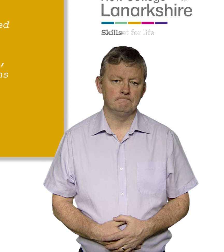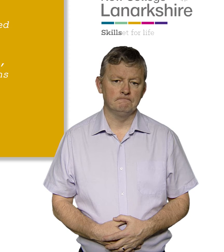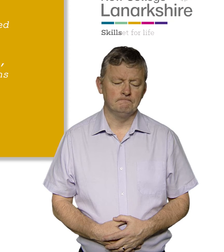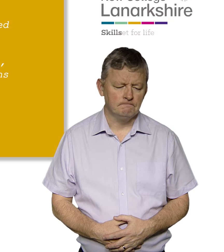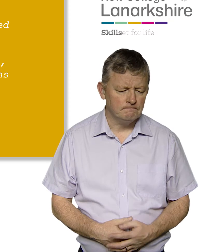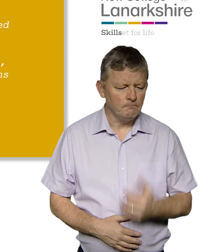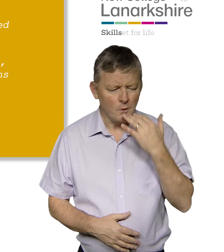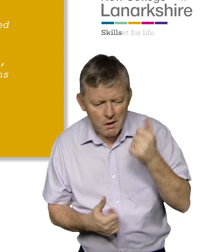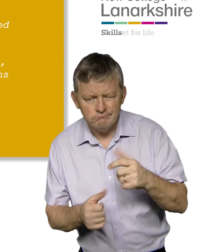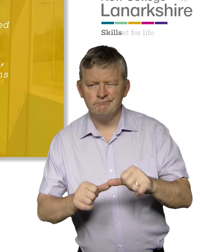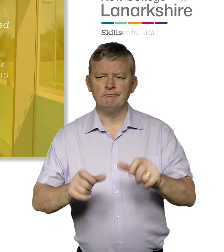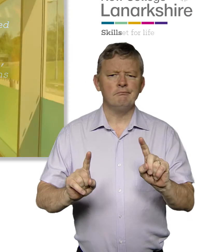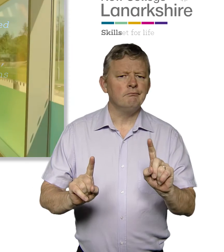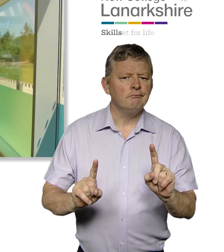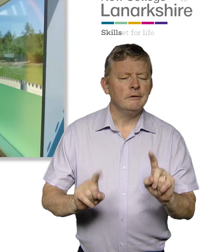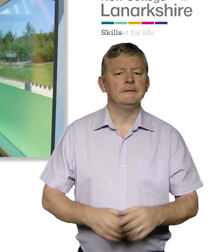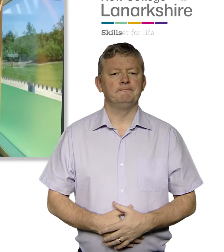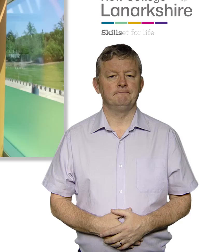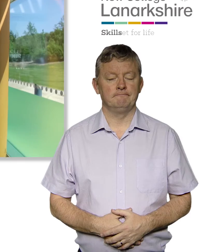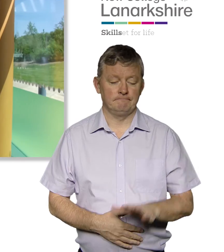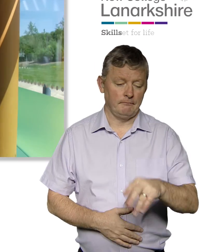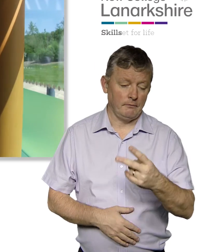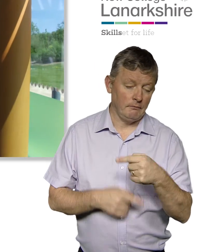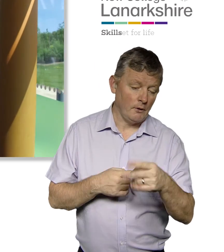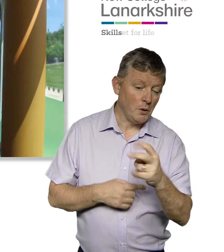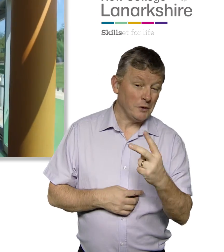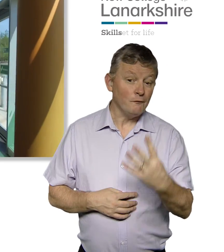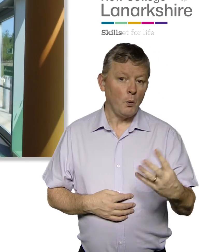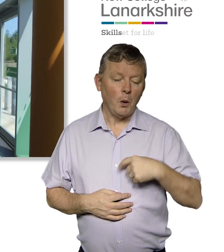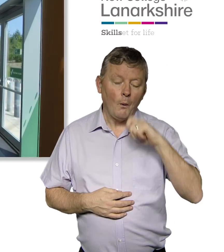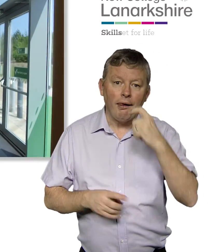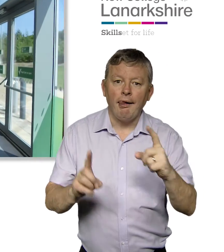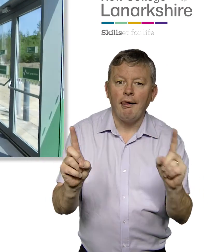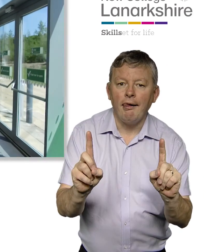Our actions By 2024, we will